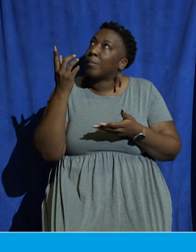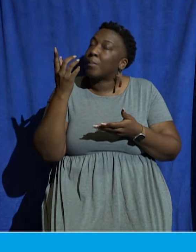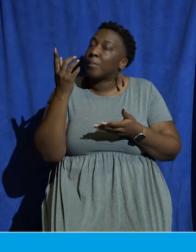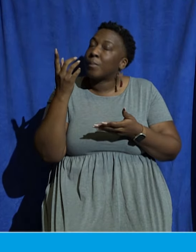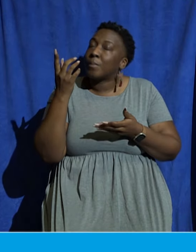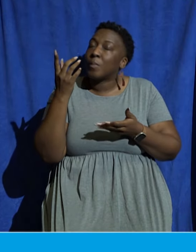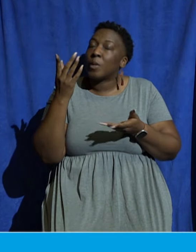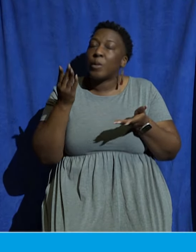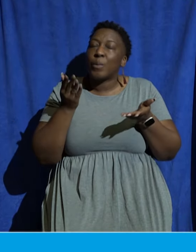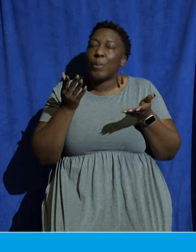deserve.